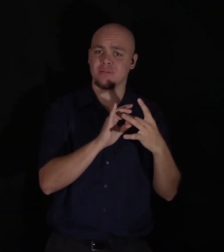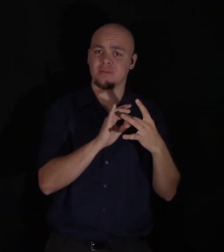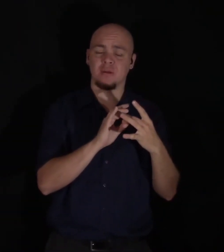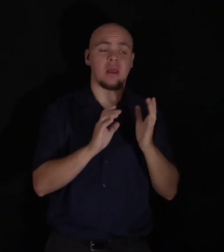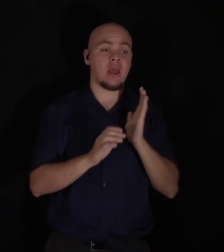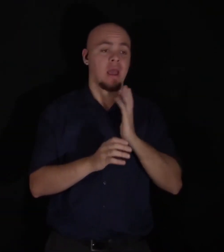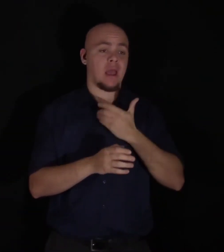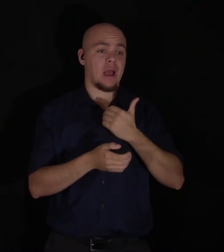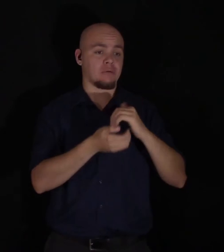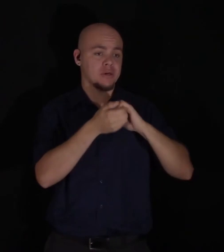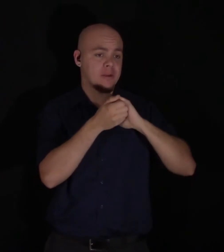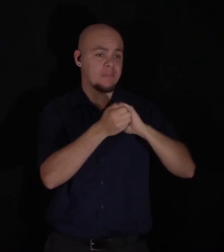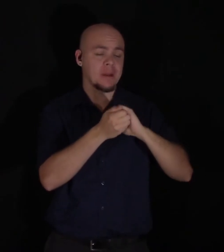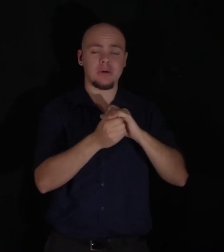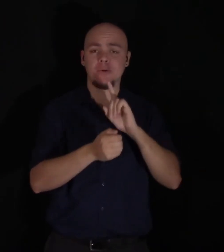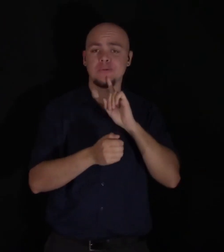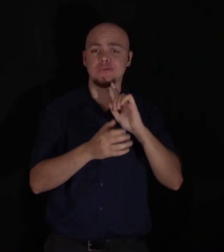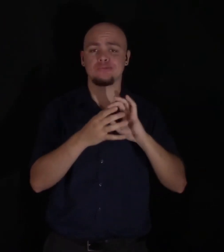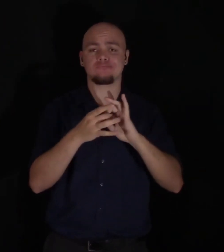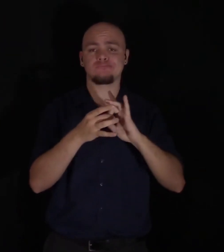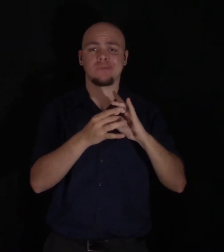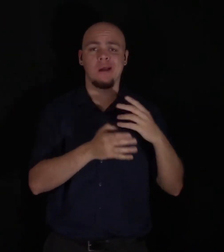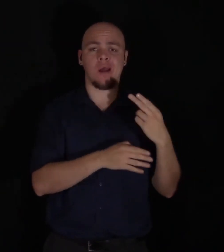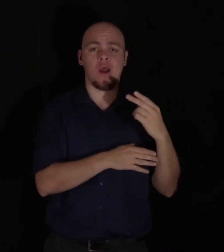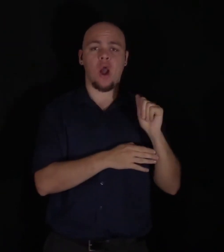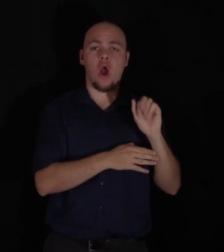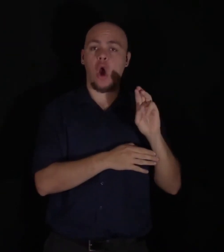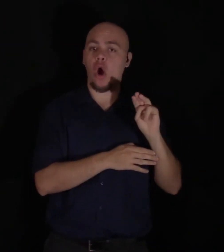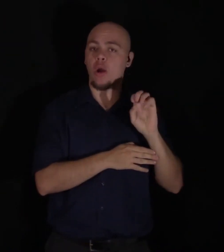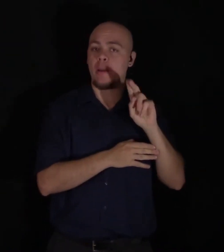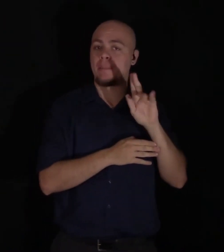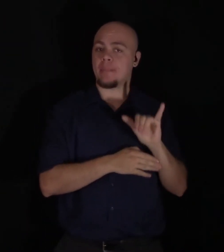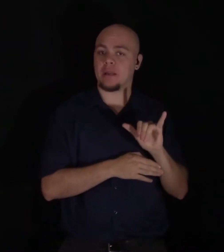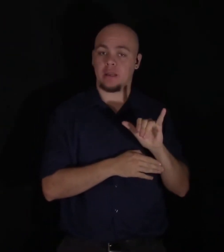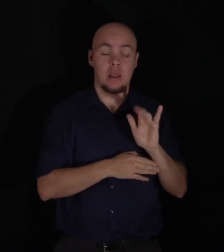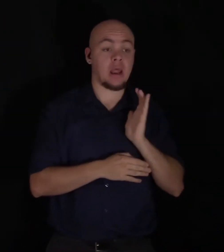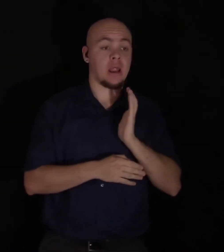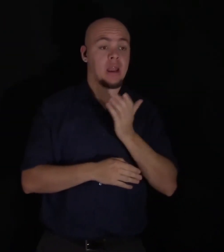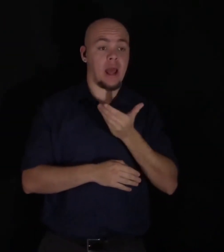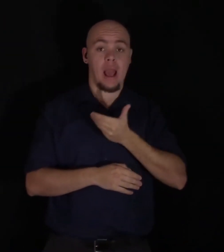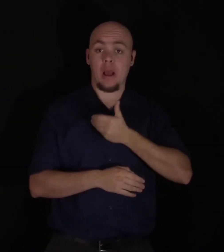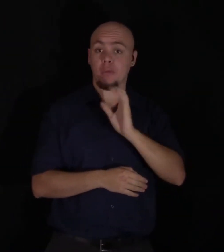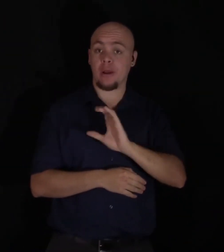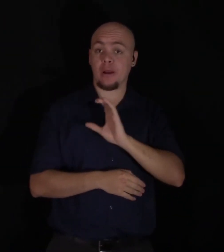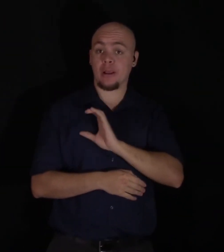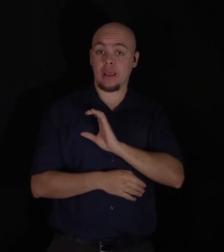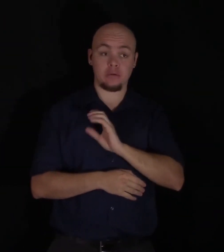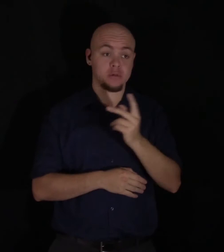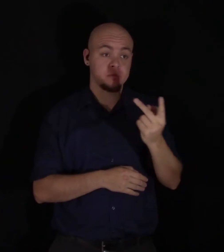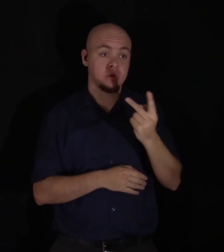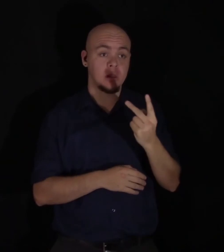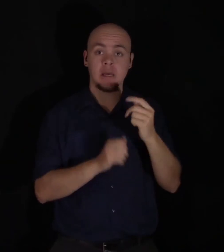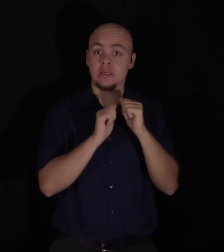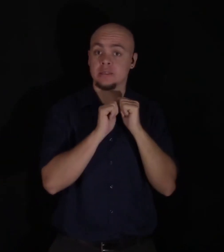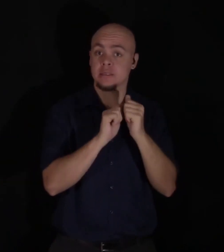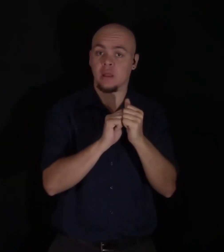companionship, and the diversity and contrast that subsisted in our characters drew us nearer together. Elizabeth